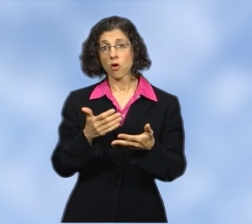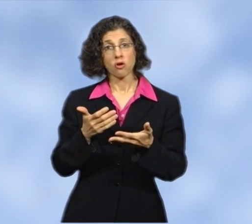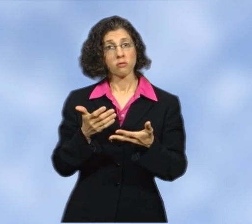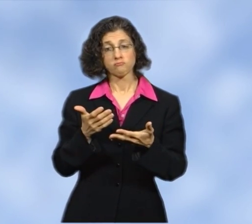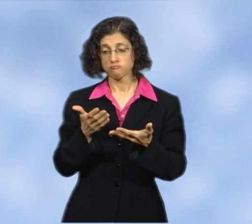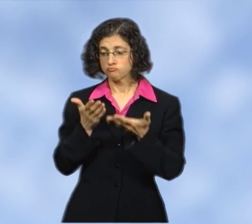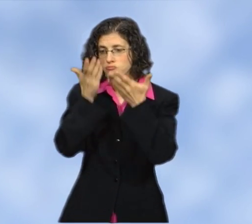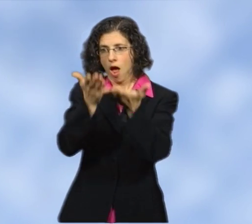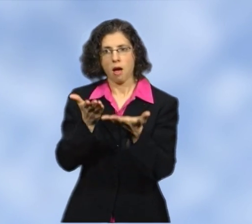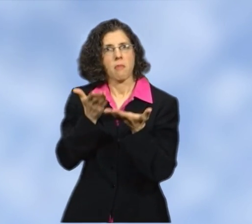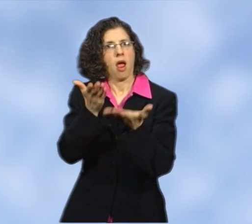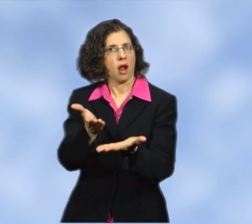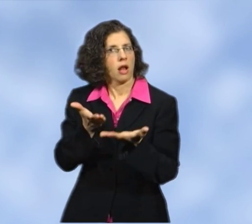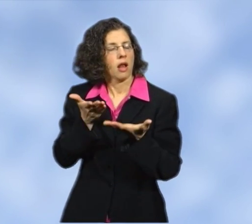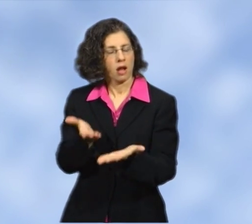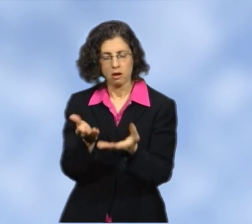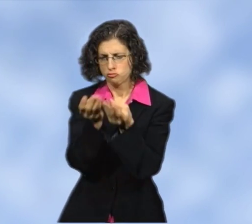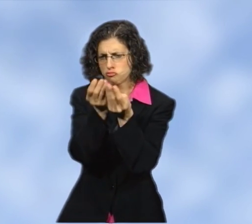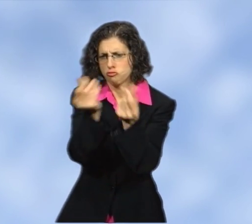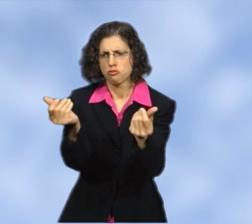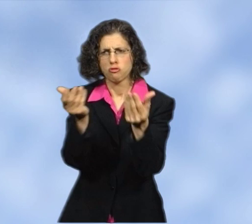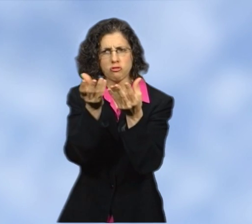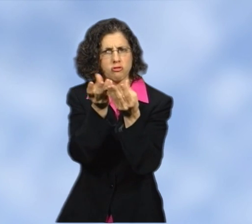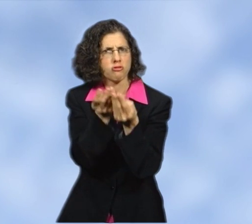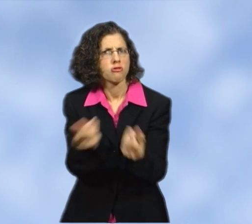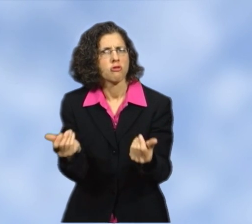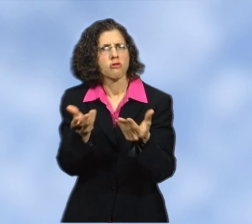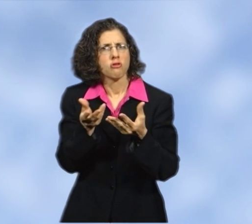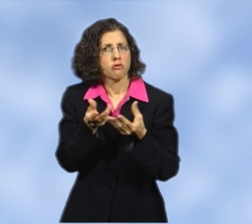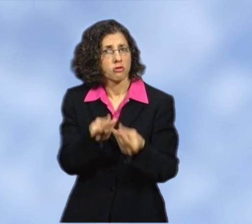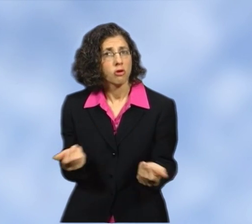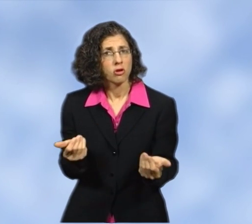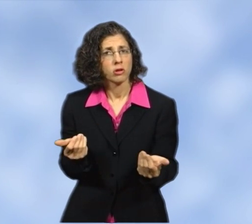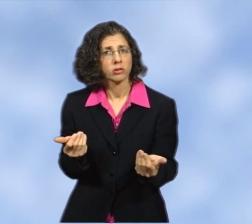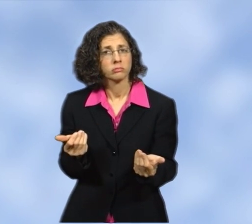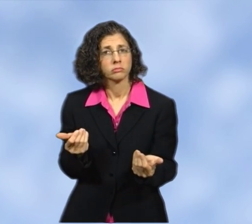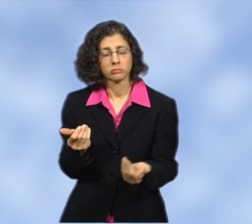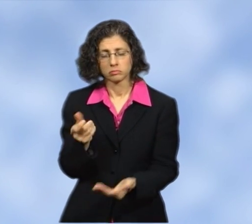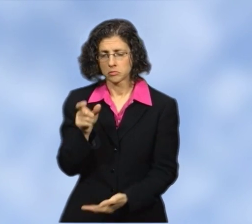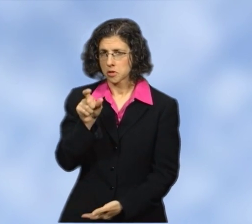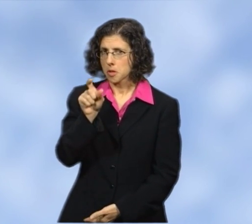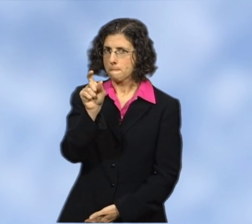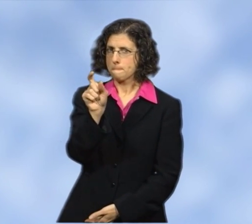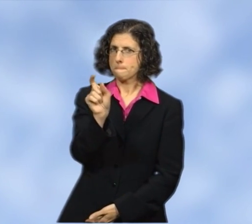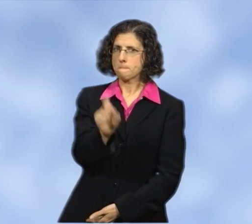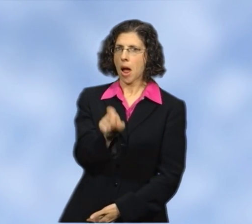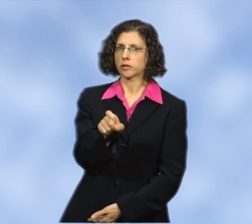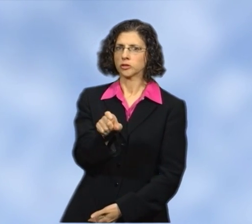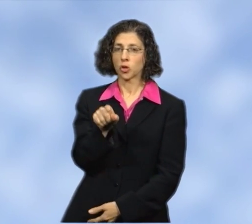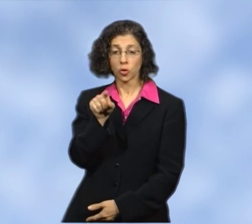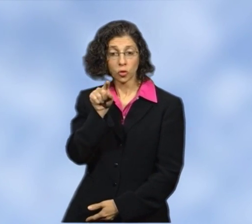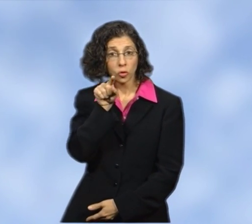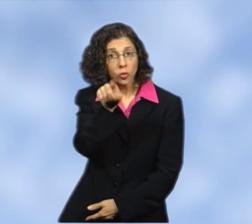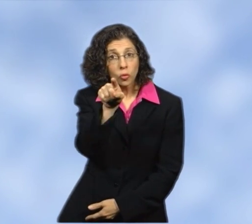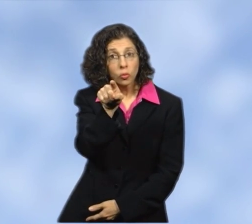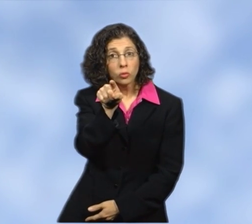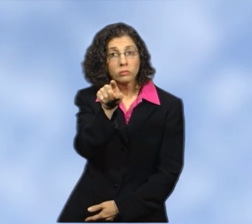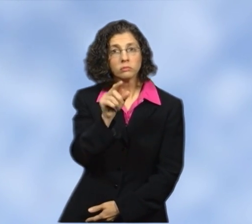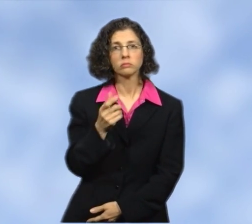Whatever treatment or options are recommended, make